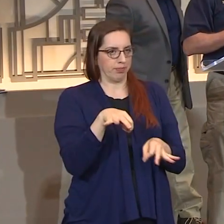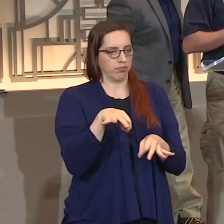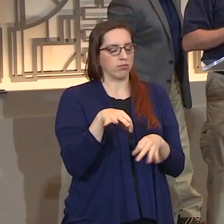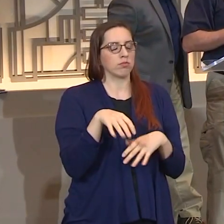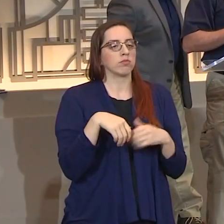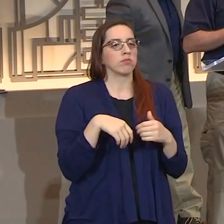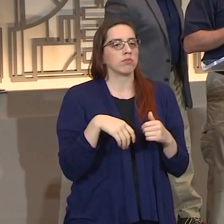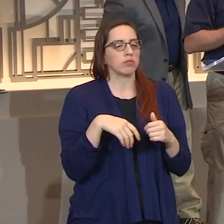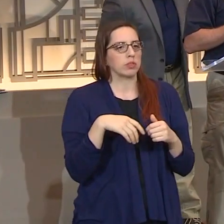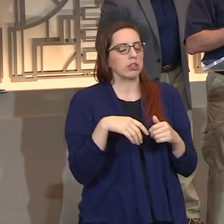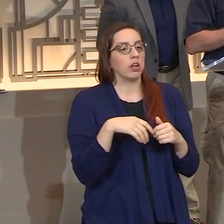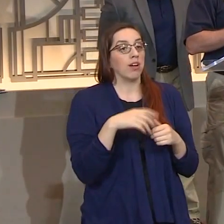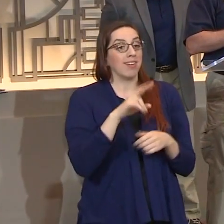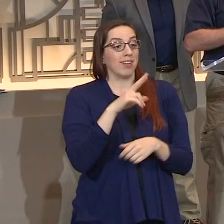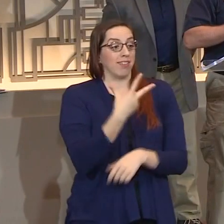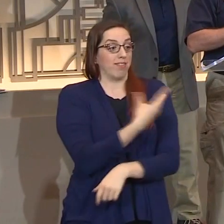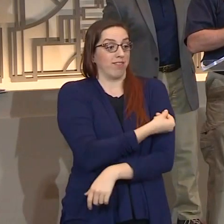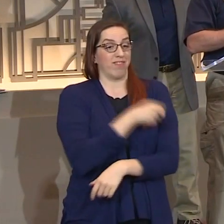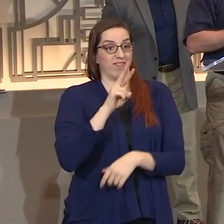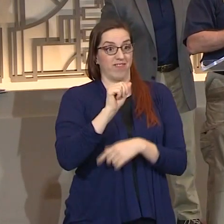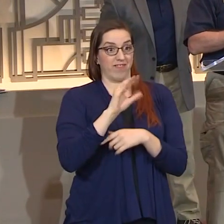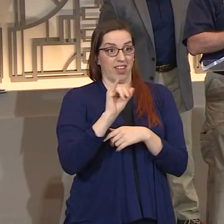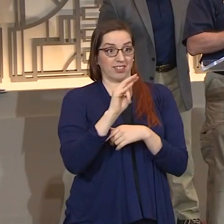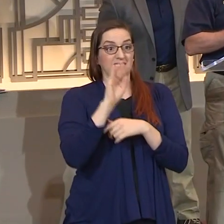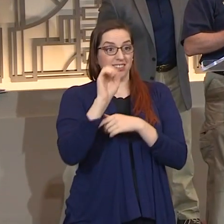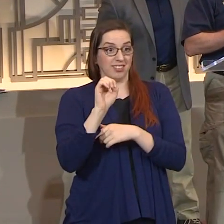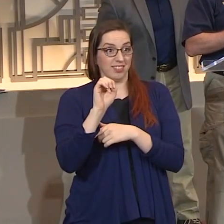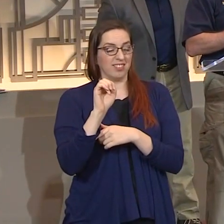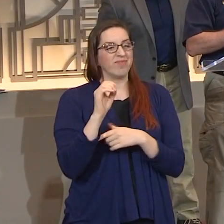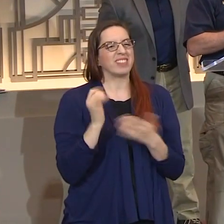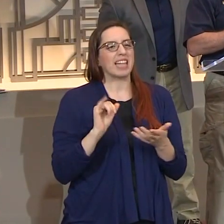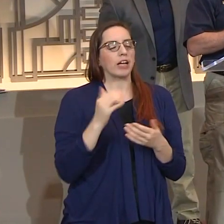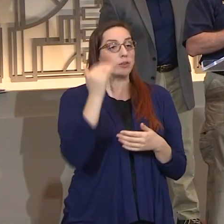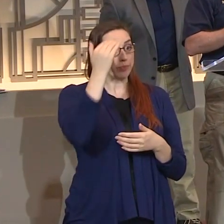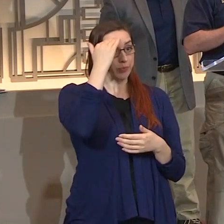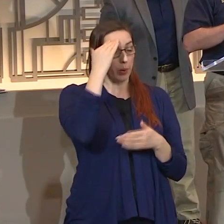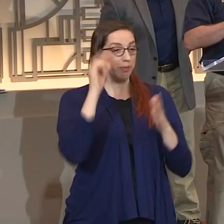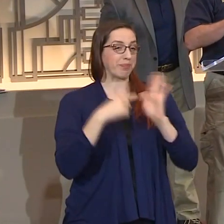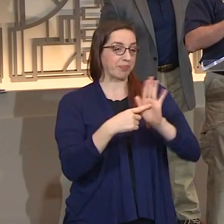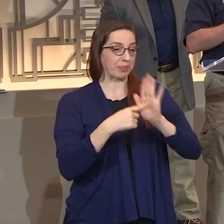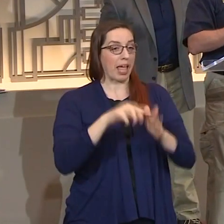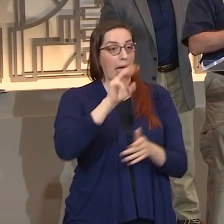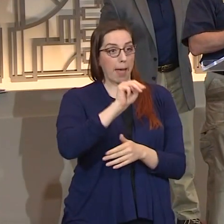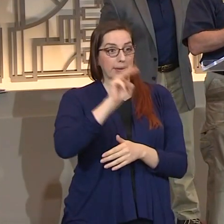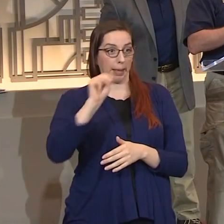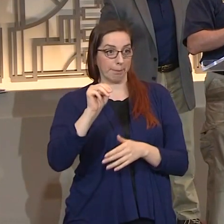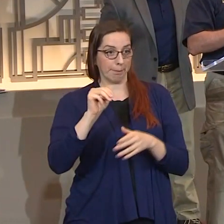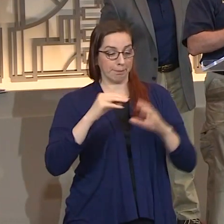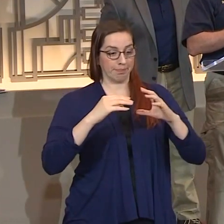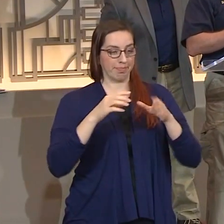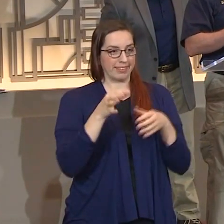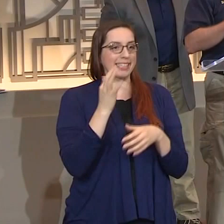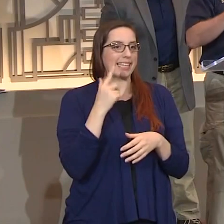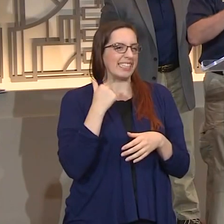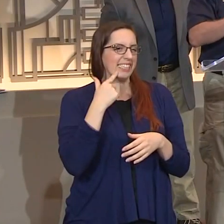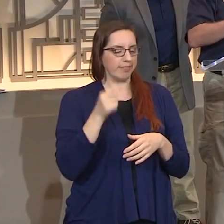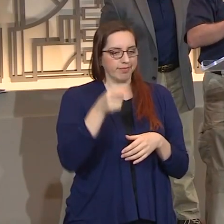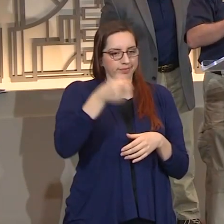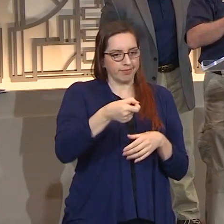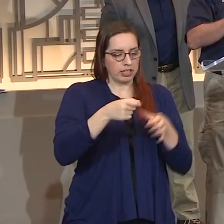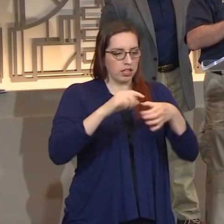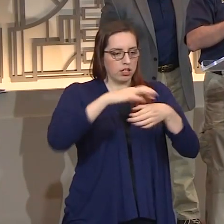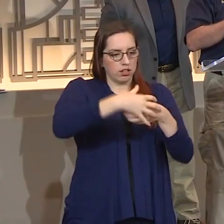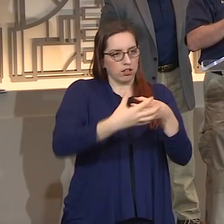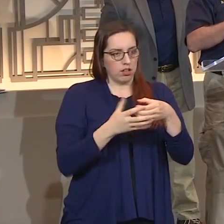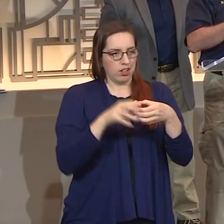remind you, a vaccine is, think of it like an M&M candy. It has a protein shell on the outside, and then on the